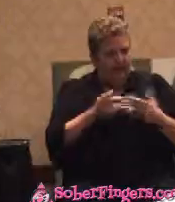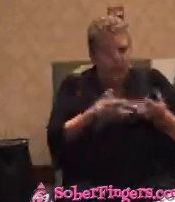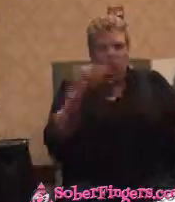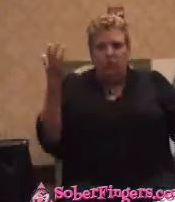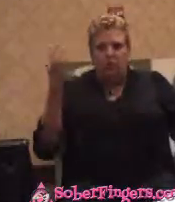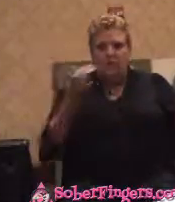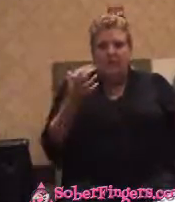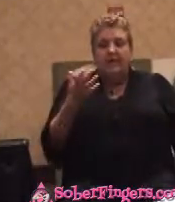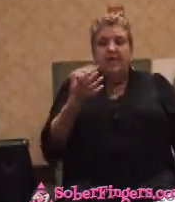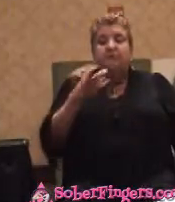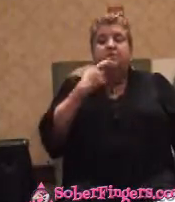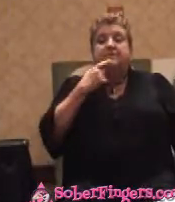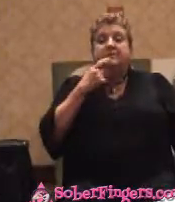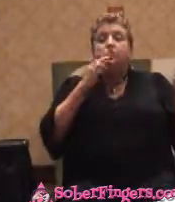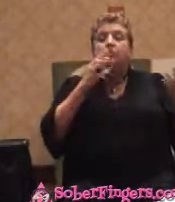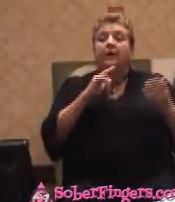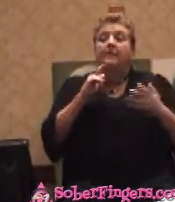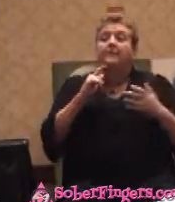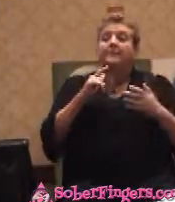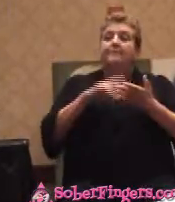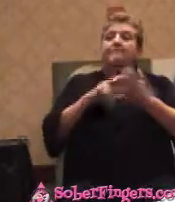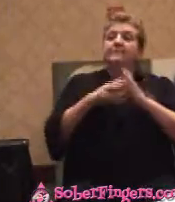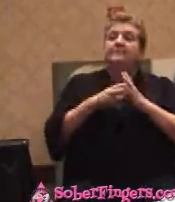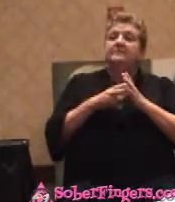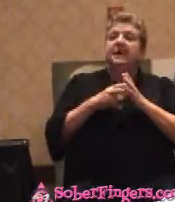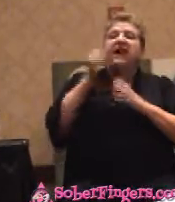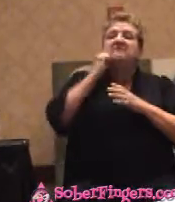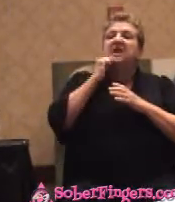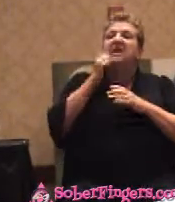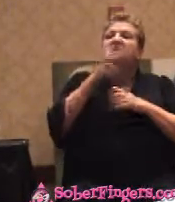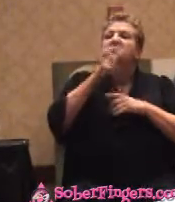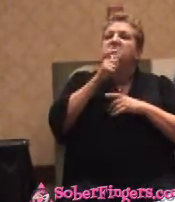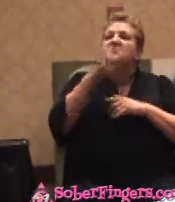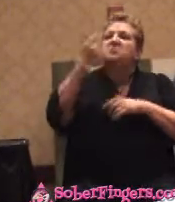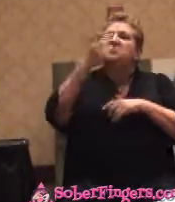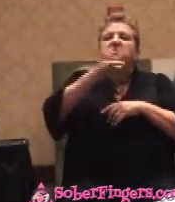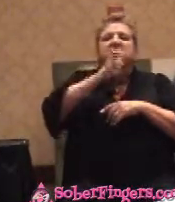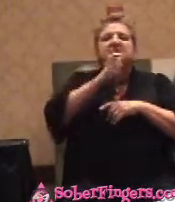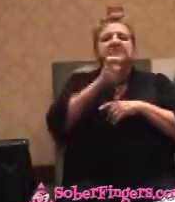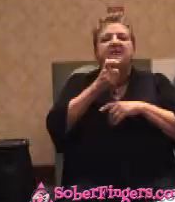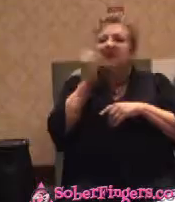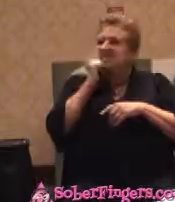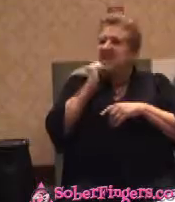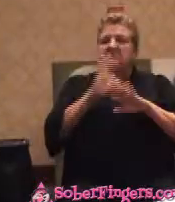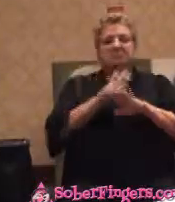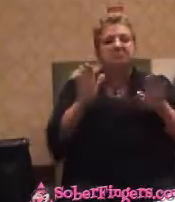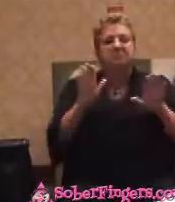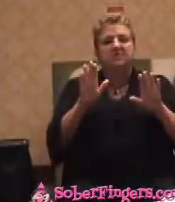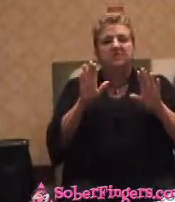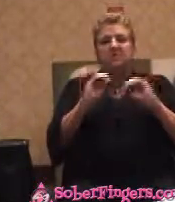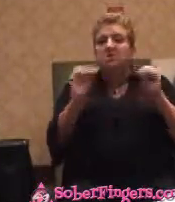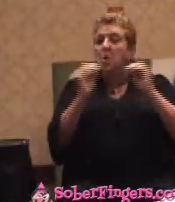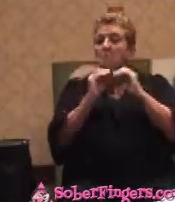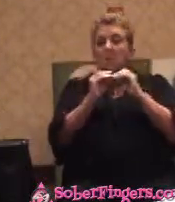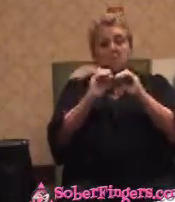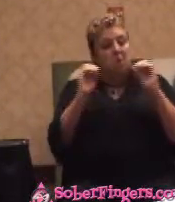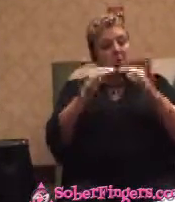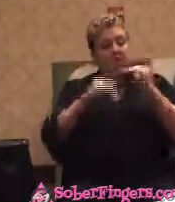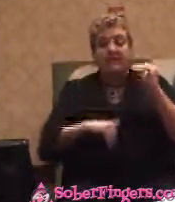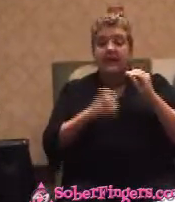She said, said, she said you can just drink two drinks a day. Every day you can have two drinks, no more, no less. And if you can do that for six months